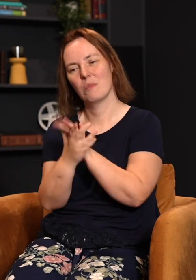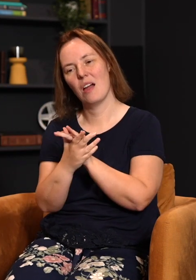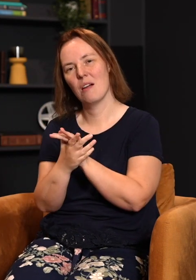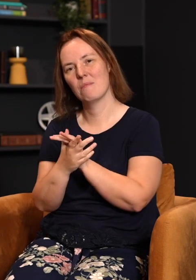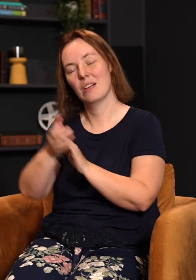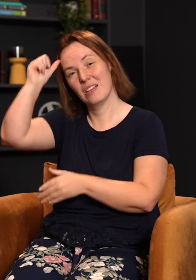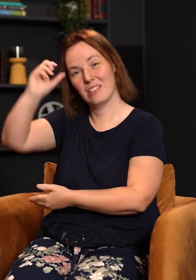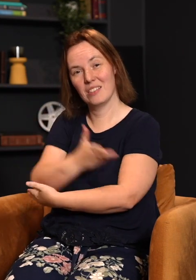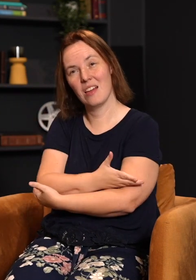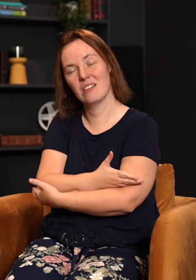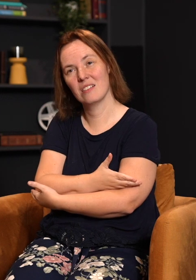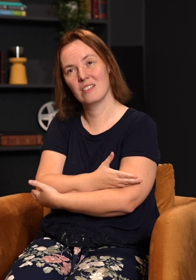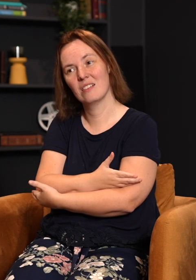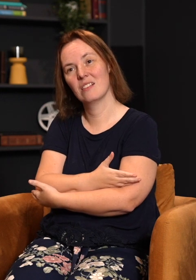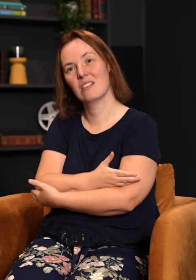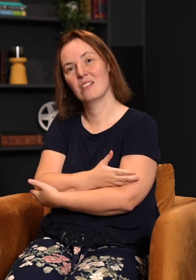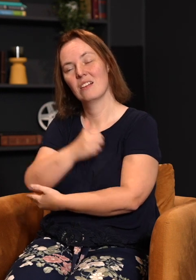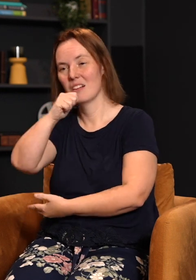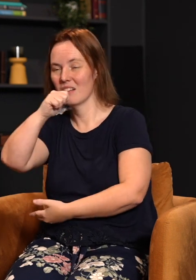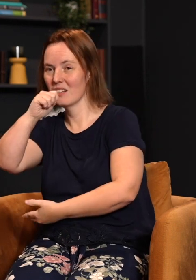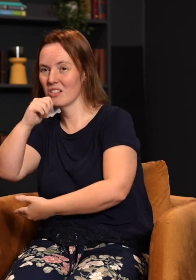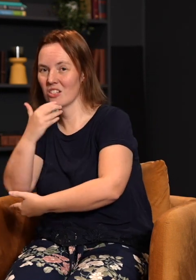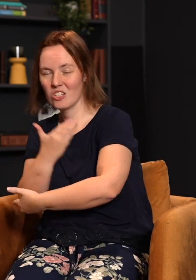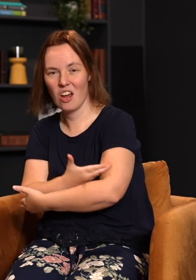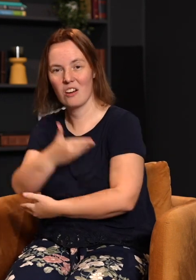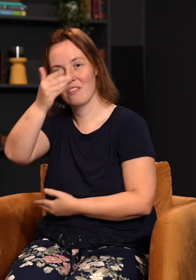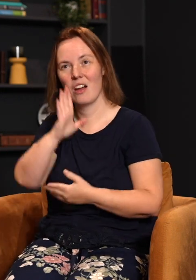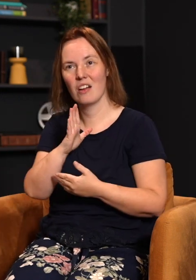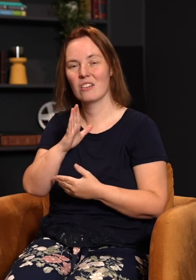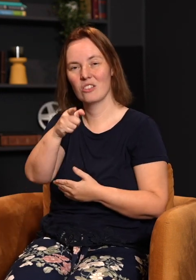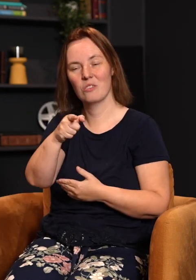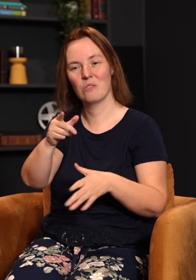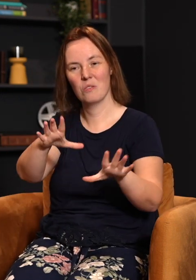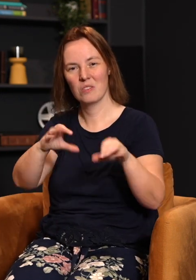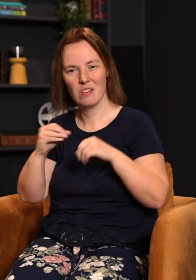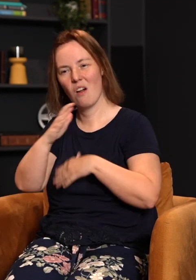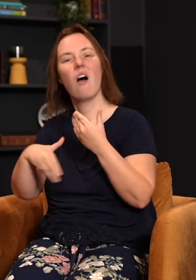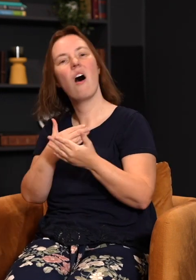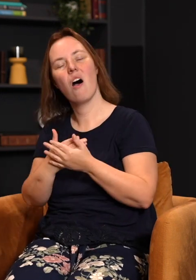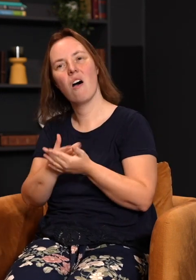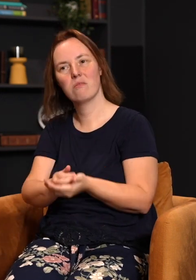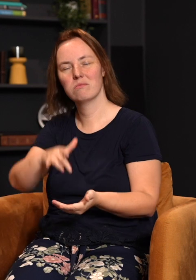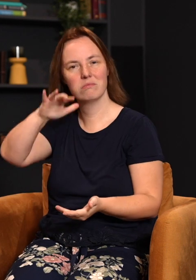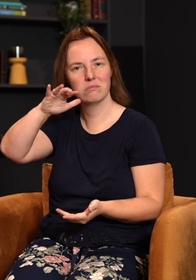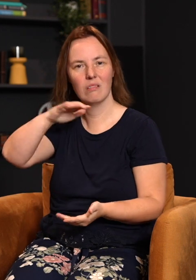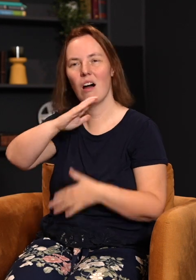become a son of God. You become a daughter of God. You get all the wealth. All the inheritance is yours.